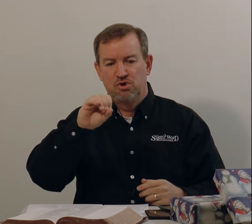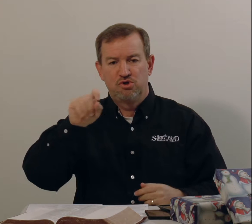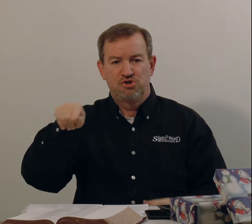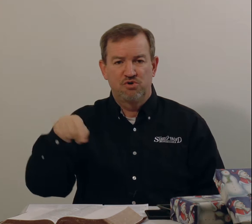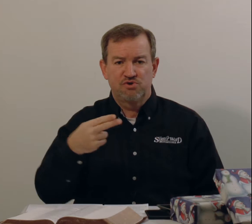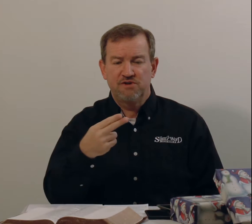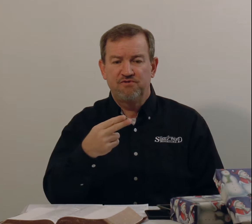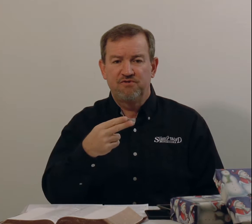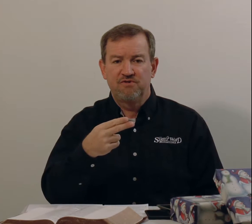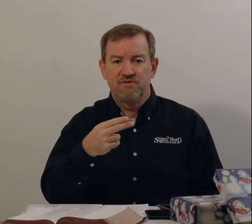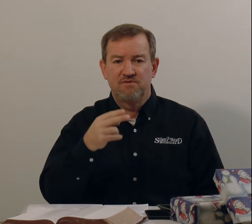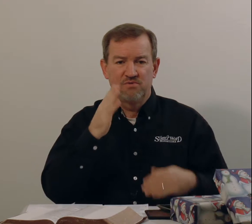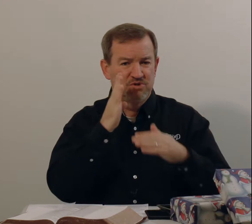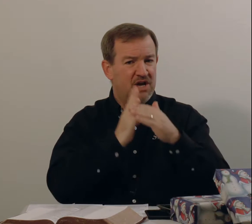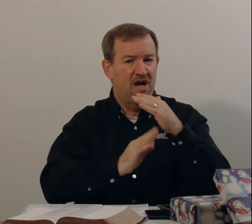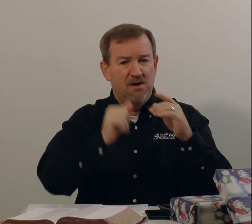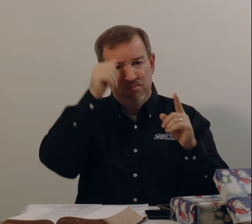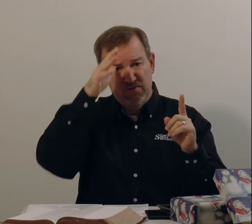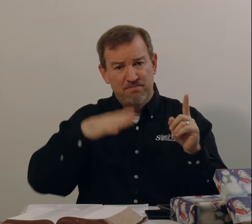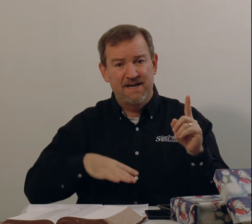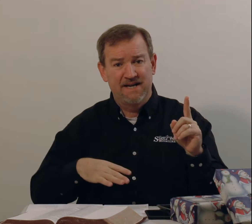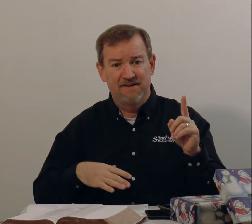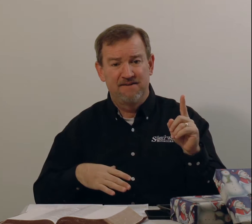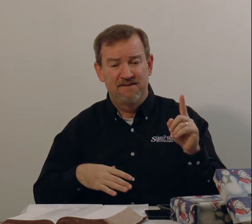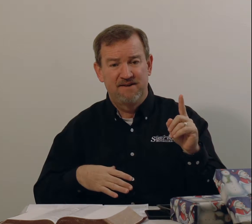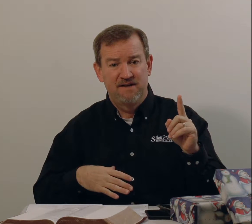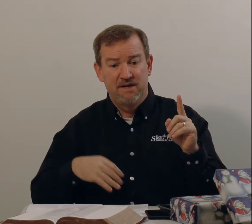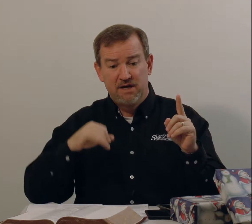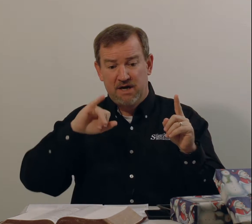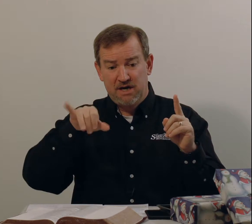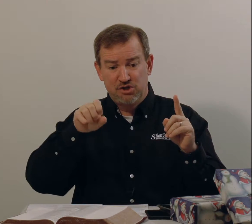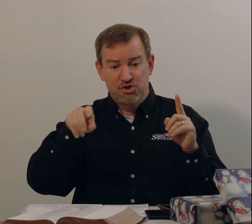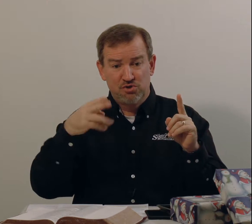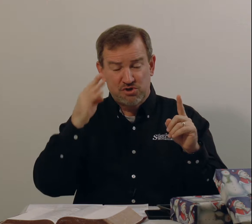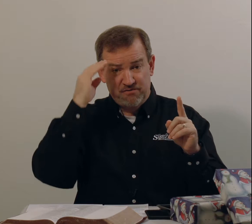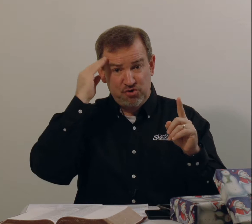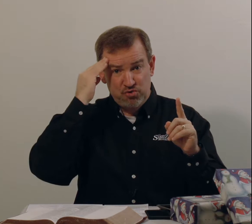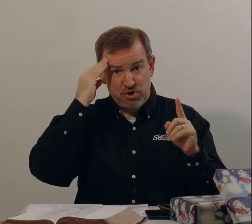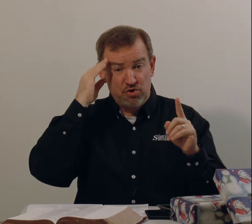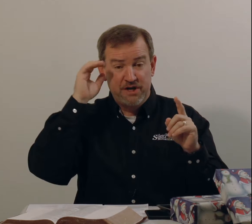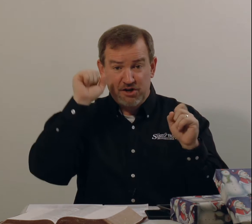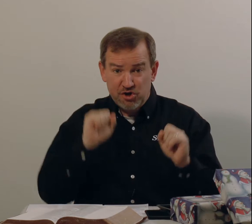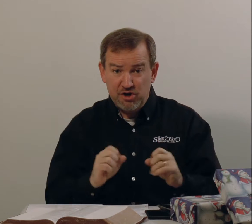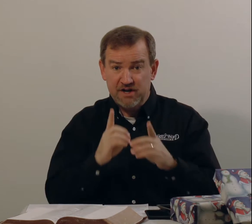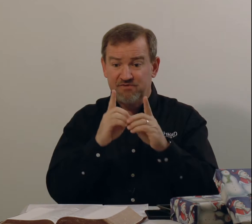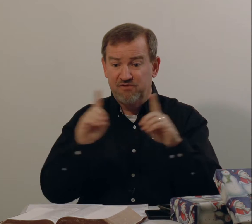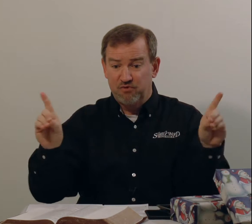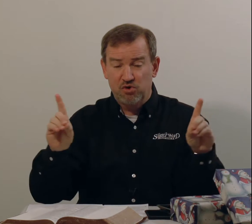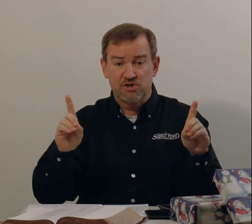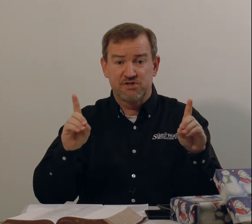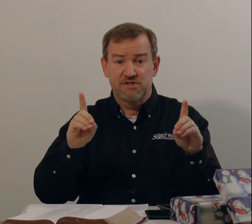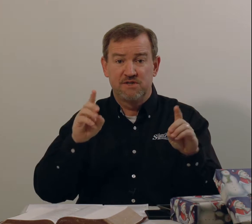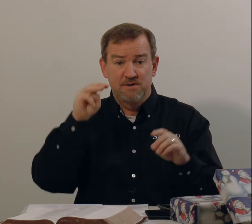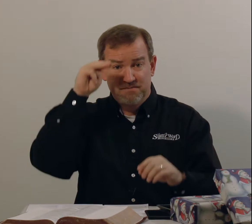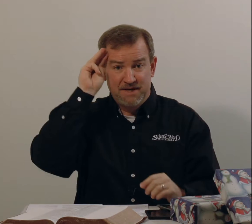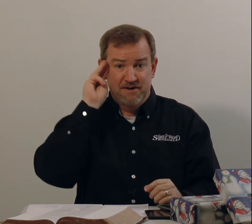Joseph was a humble man. Joseph, you know, he could have divorced Mary.